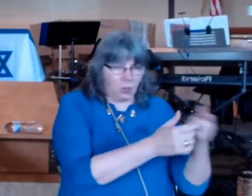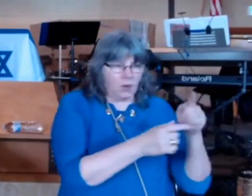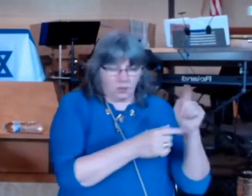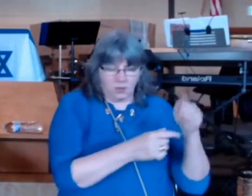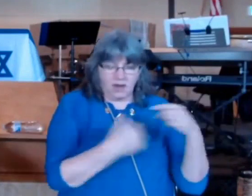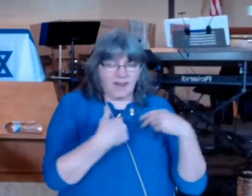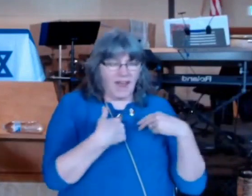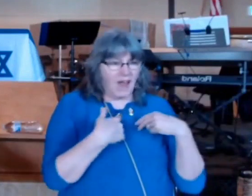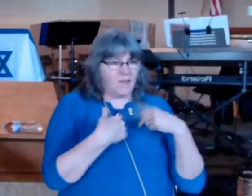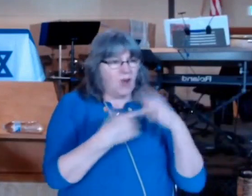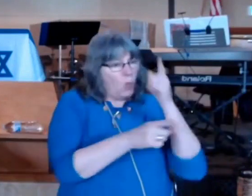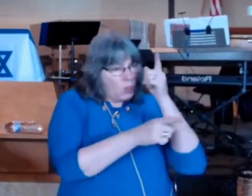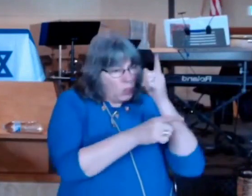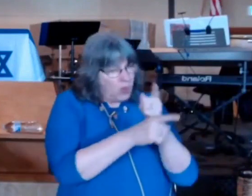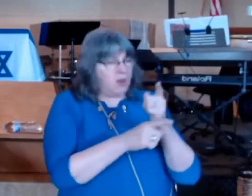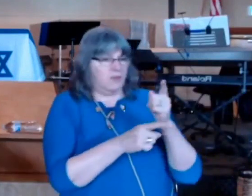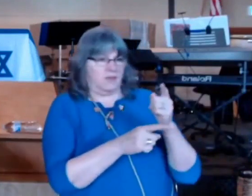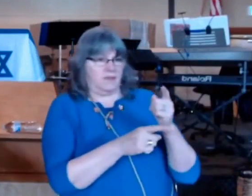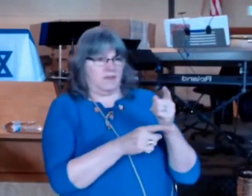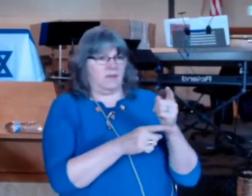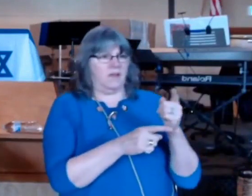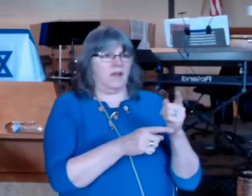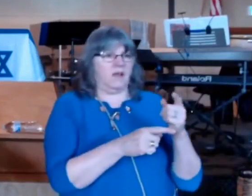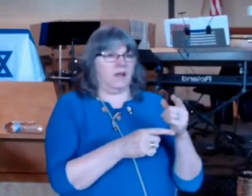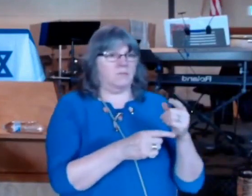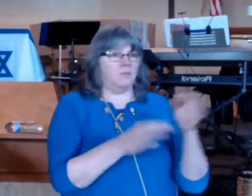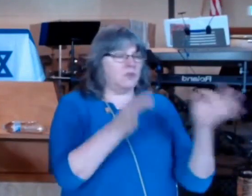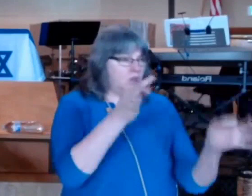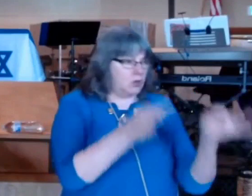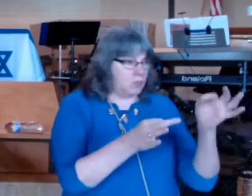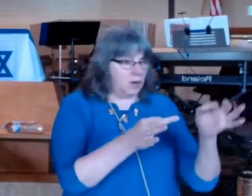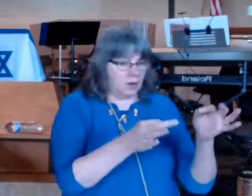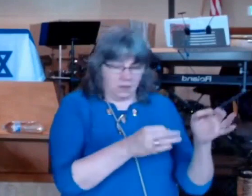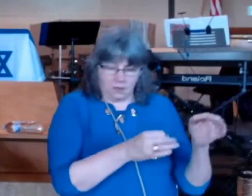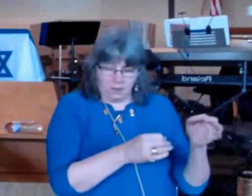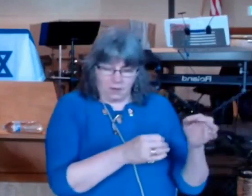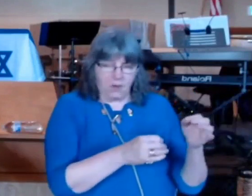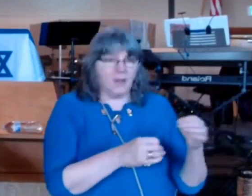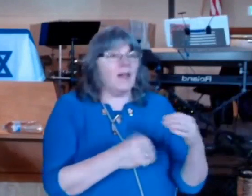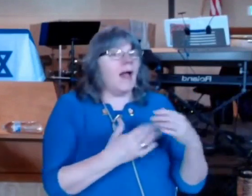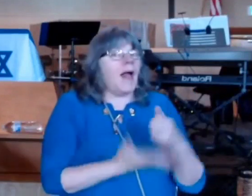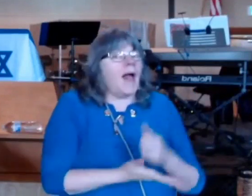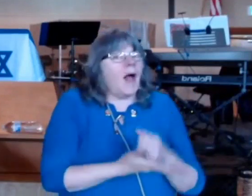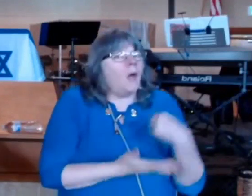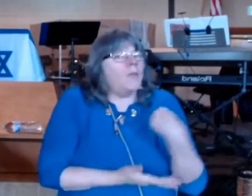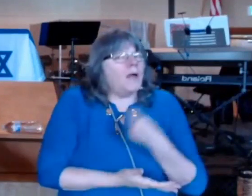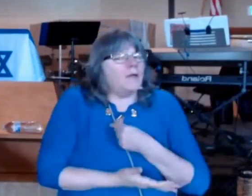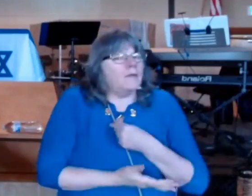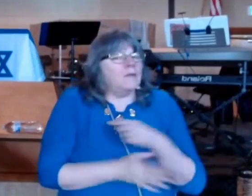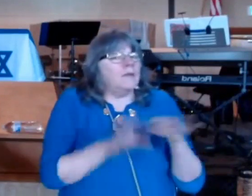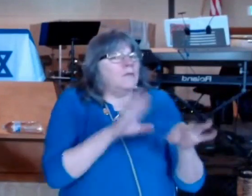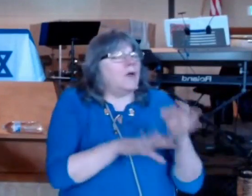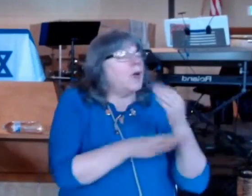priests who are quicker to find the good than to find the bad